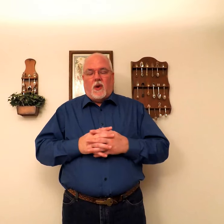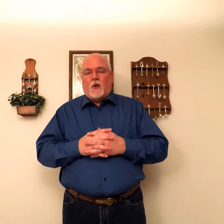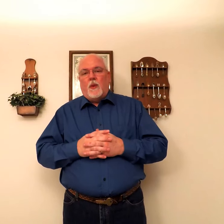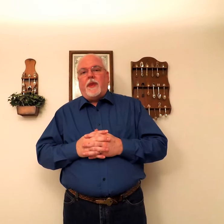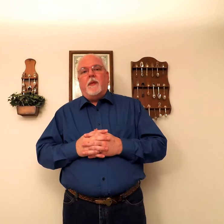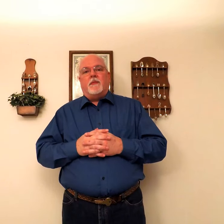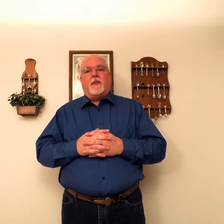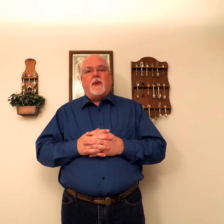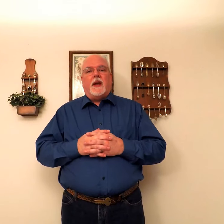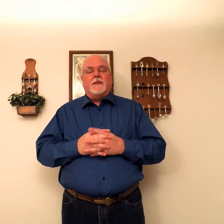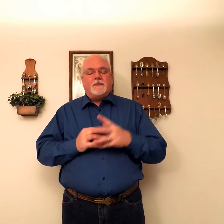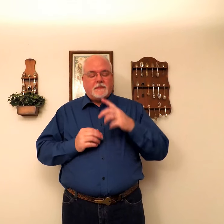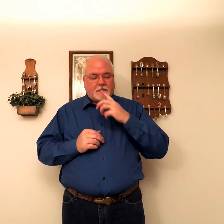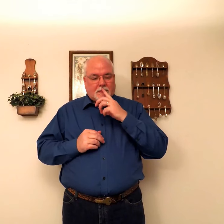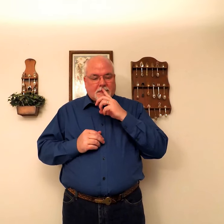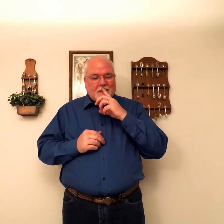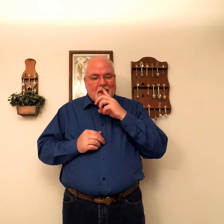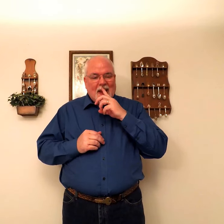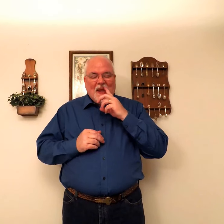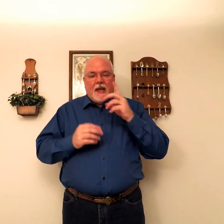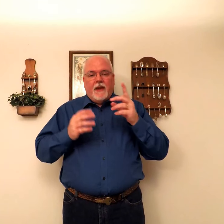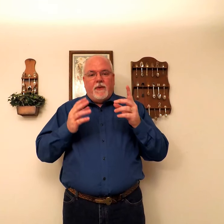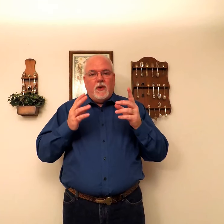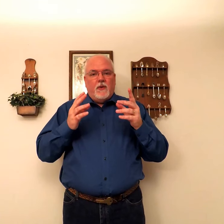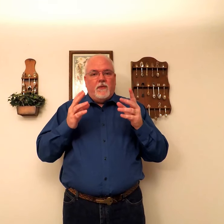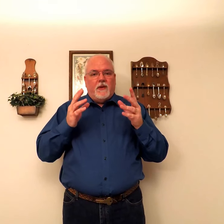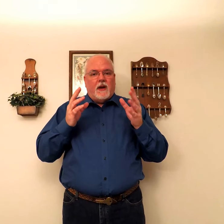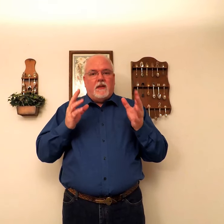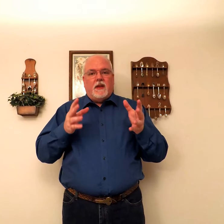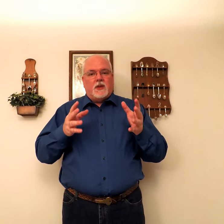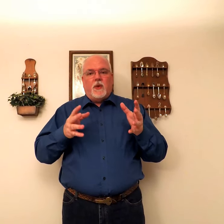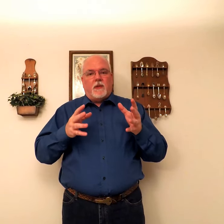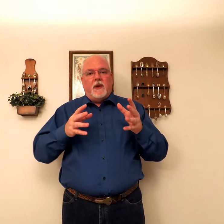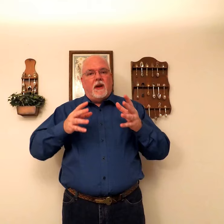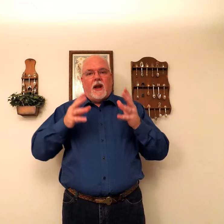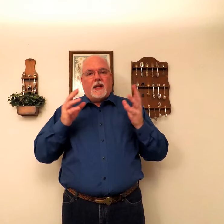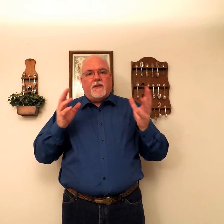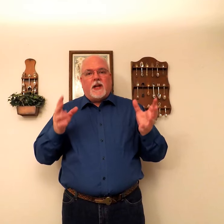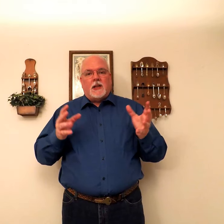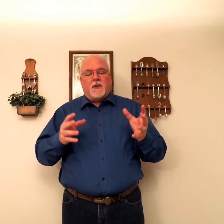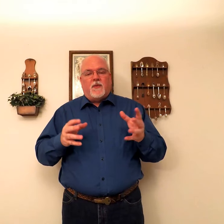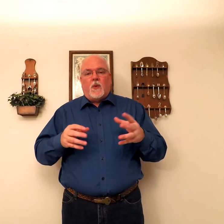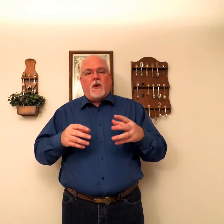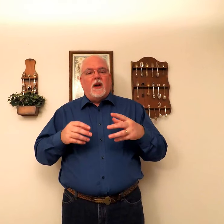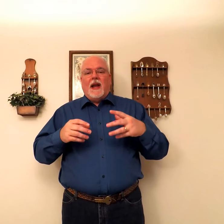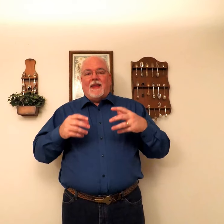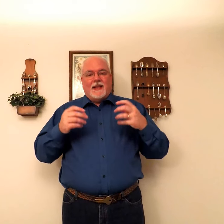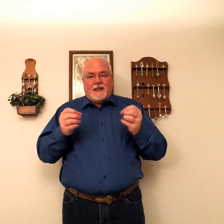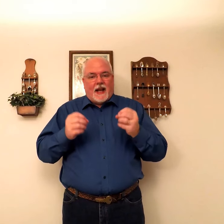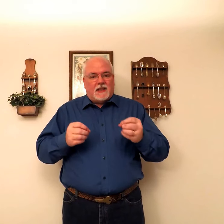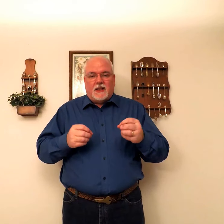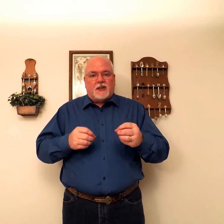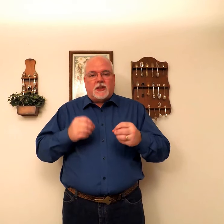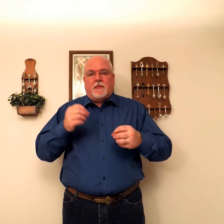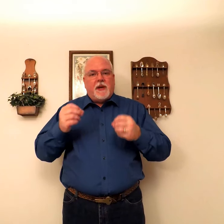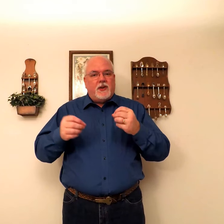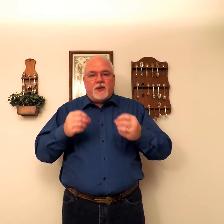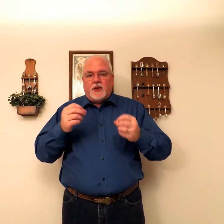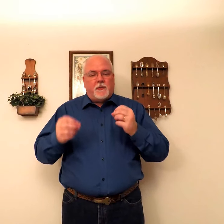along with them, okay? If you've done this with me lots of times before, this next little speech and